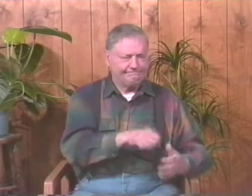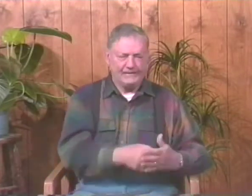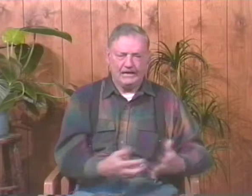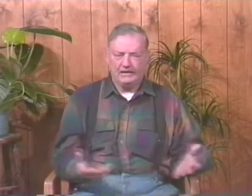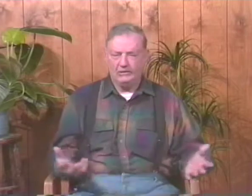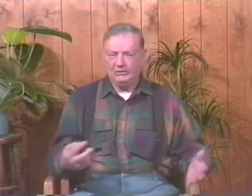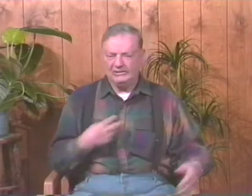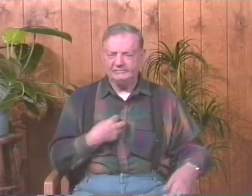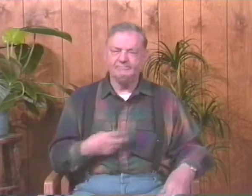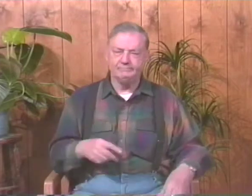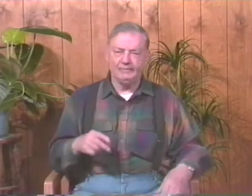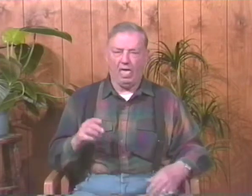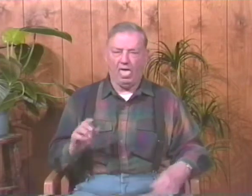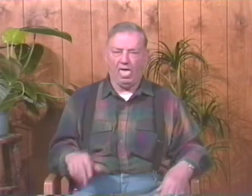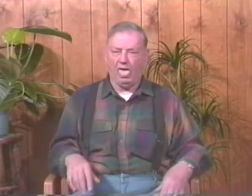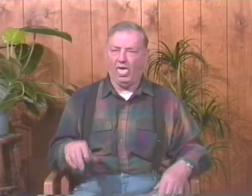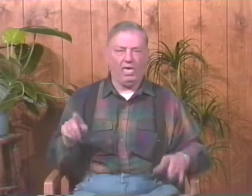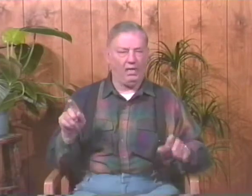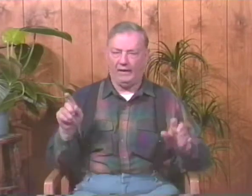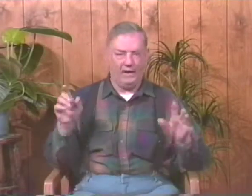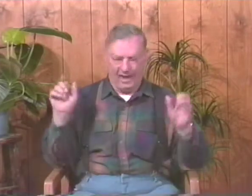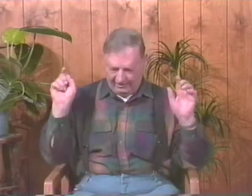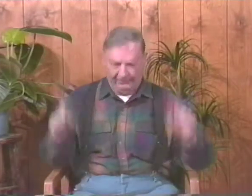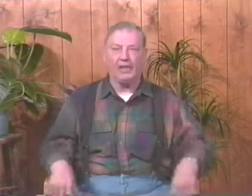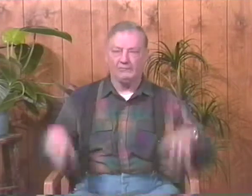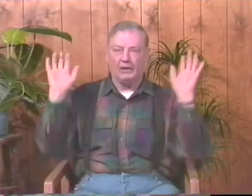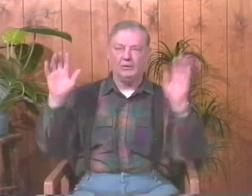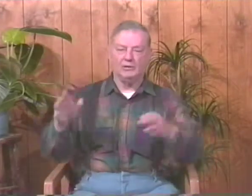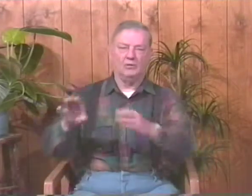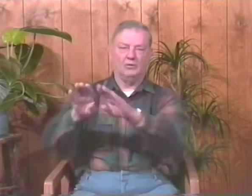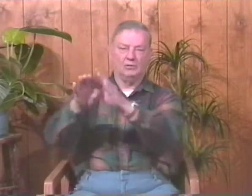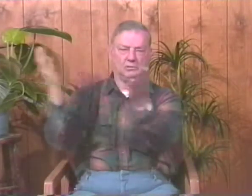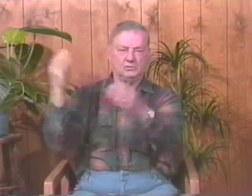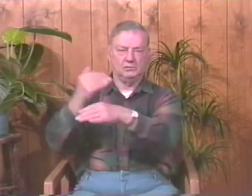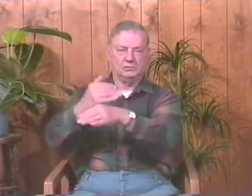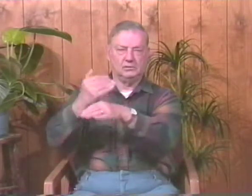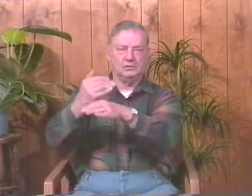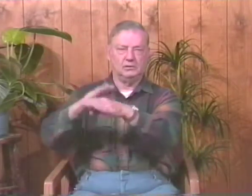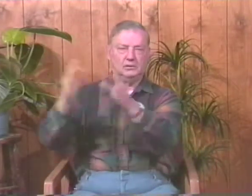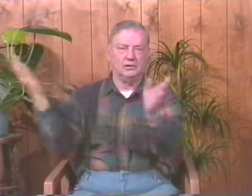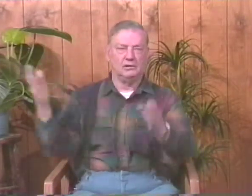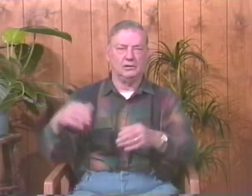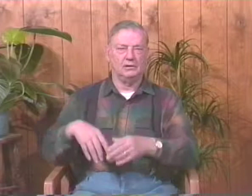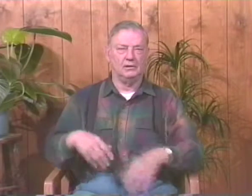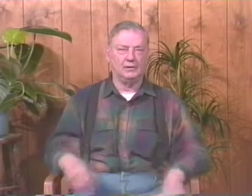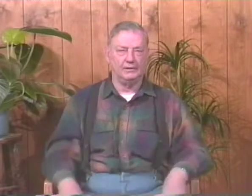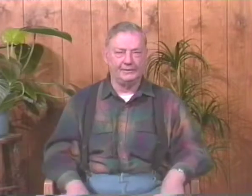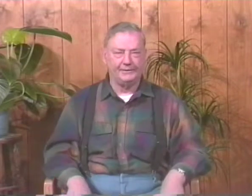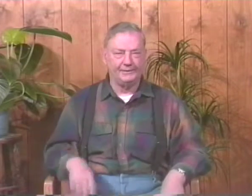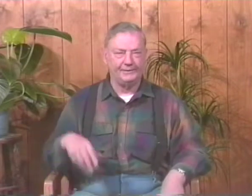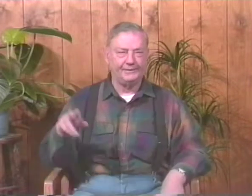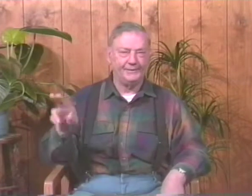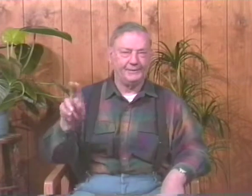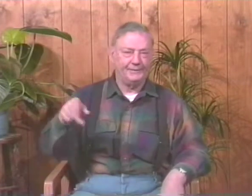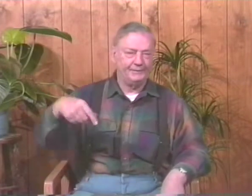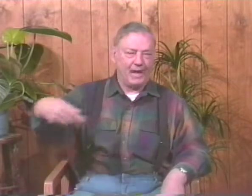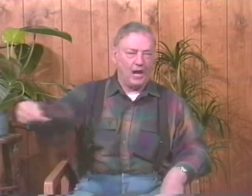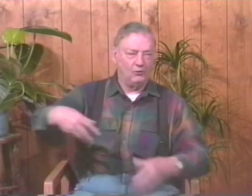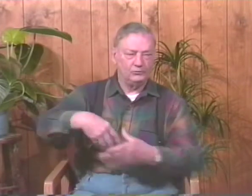wait. We couldn't get out. We were locked in this place. And so finally, we decided, well, we'll just have to open up the window, I guess,